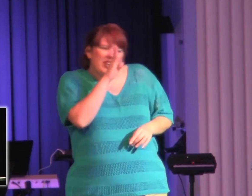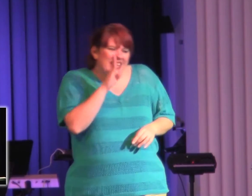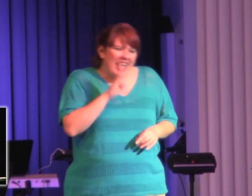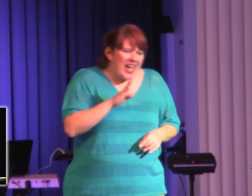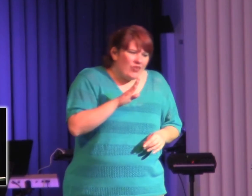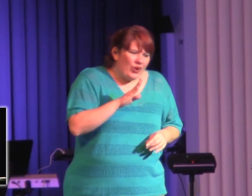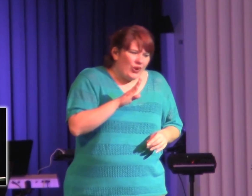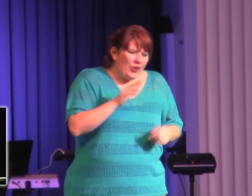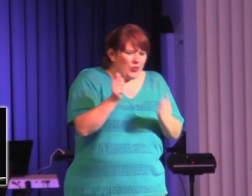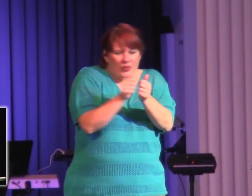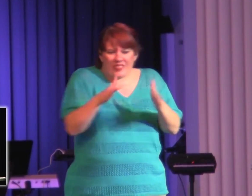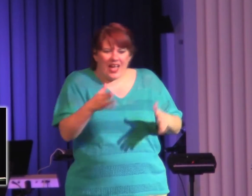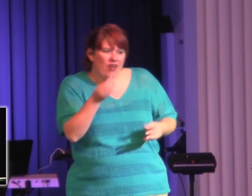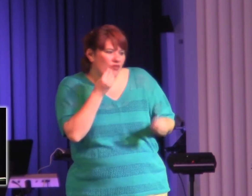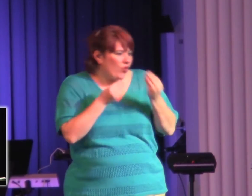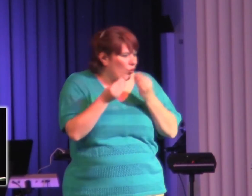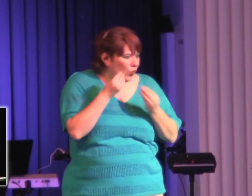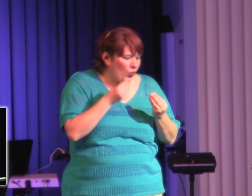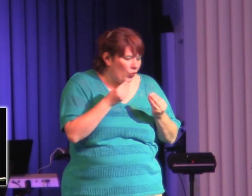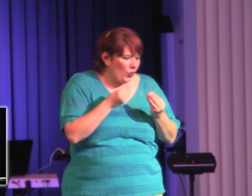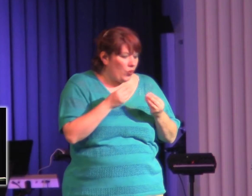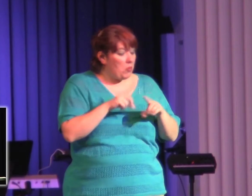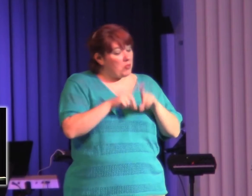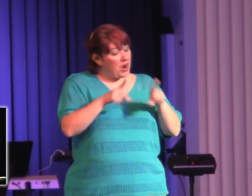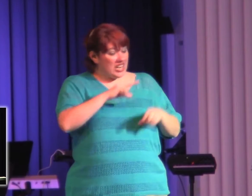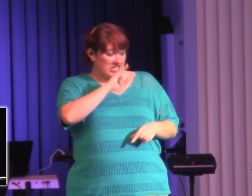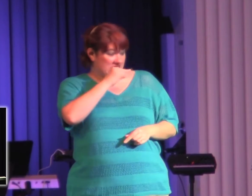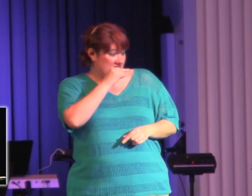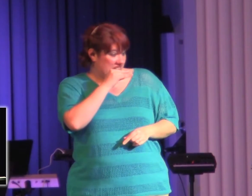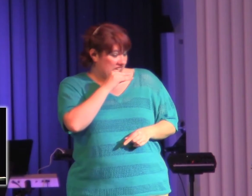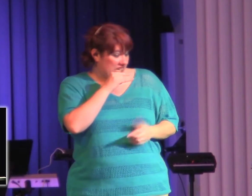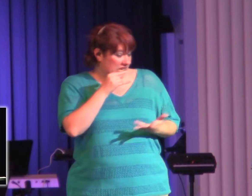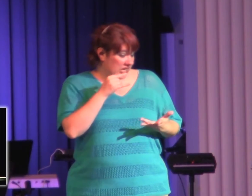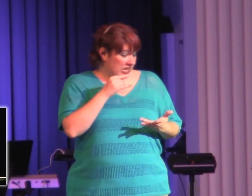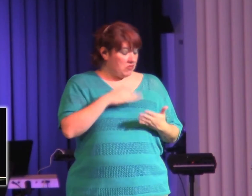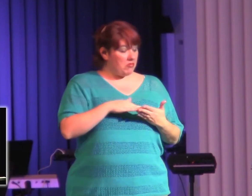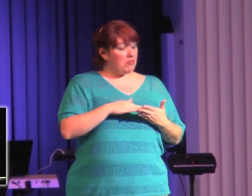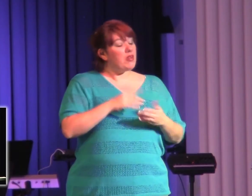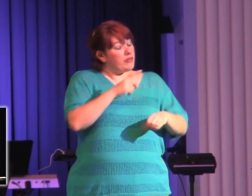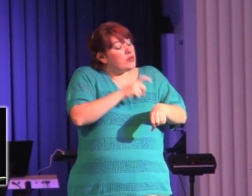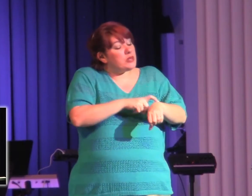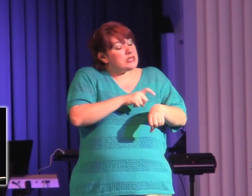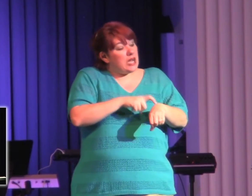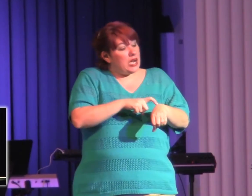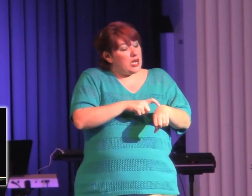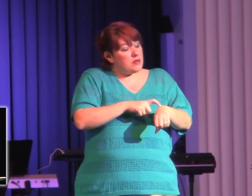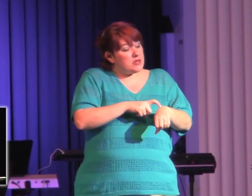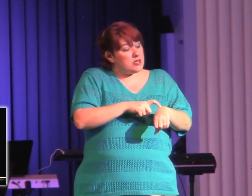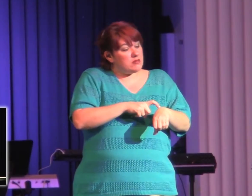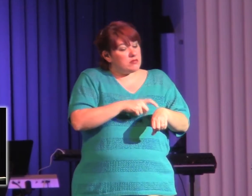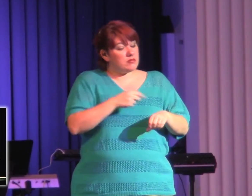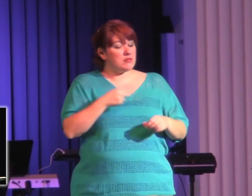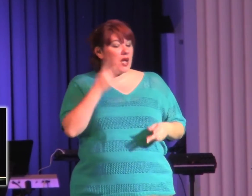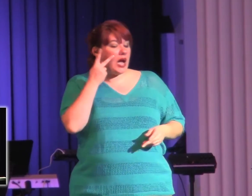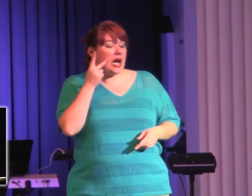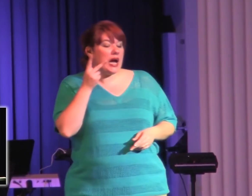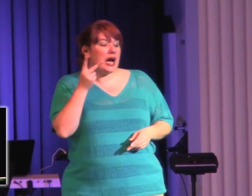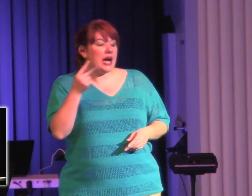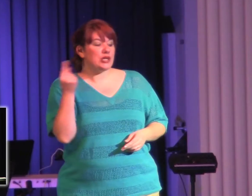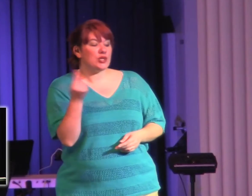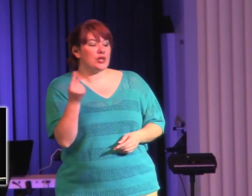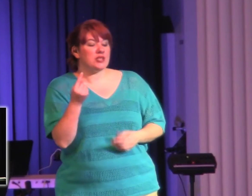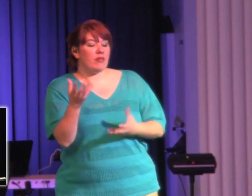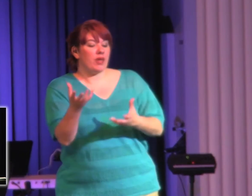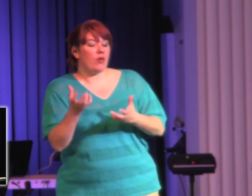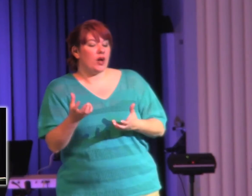understand what I'm saying? But, as a kid, you know, there were times where, boom, take a little something, steal a little